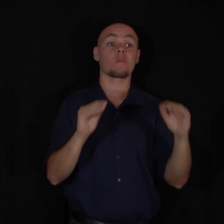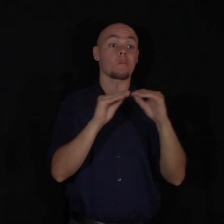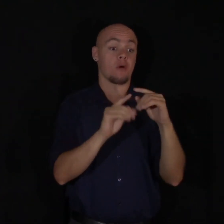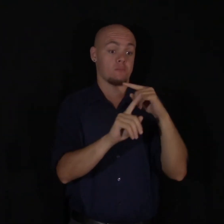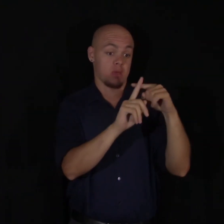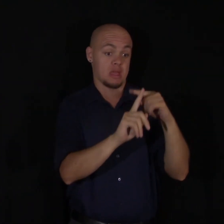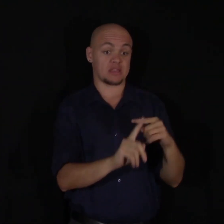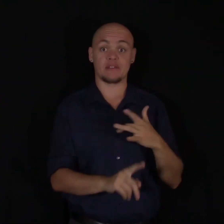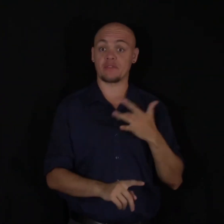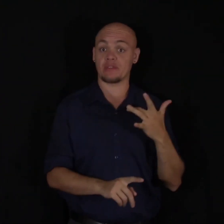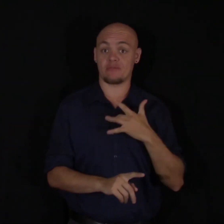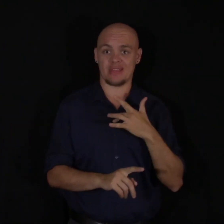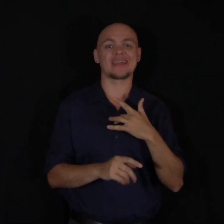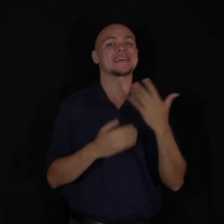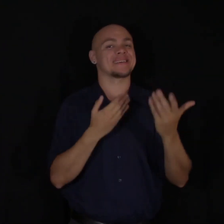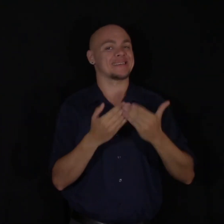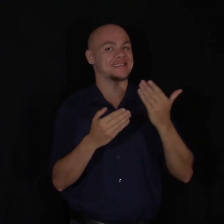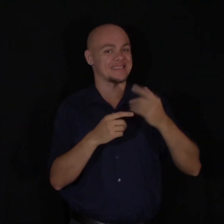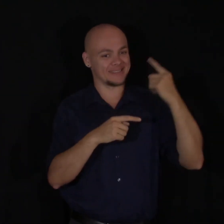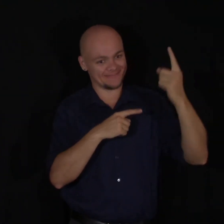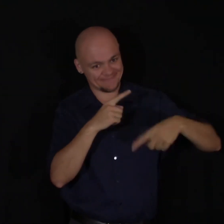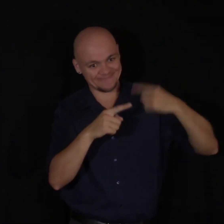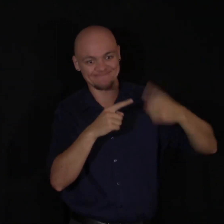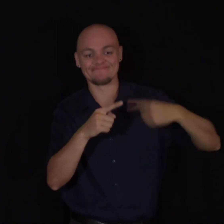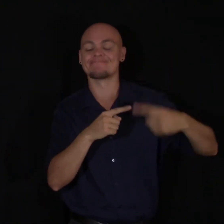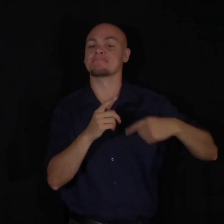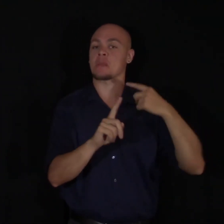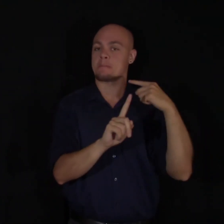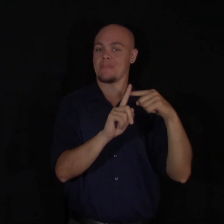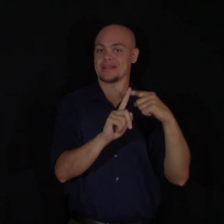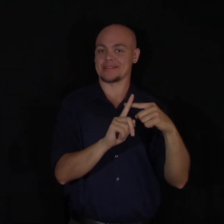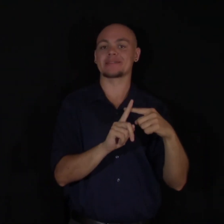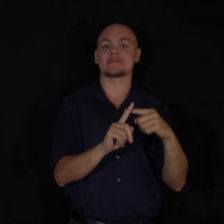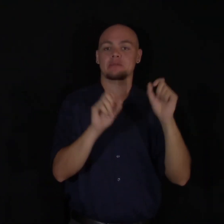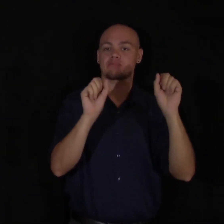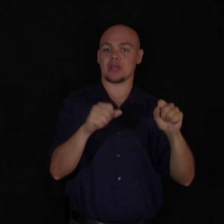emotions you feel, the more optimistic your view of life is.